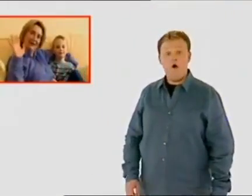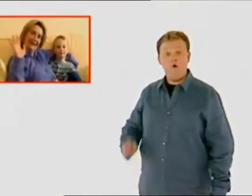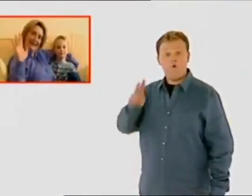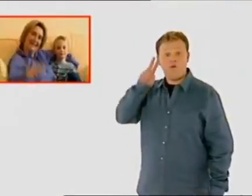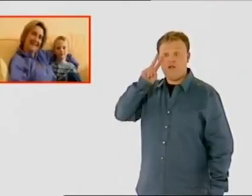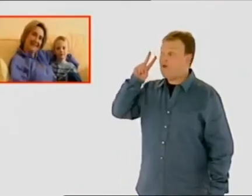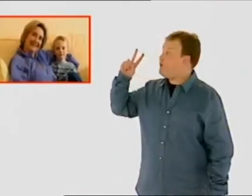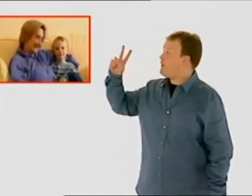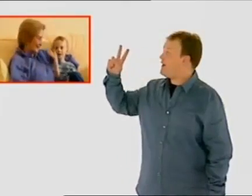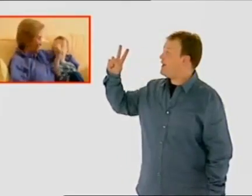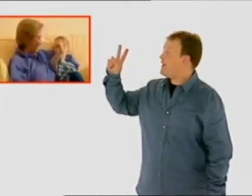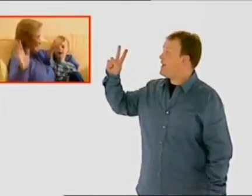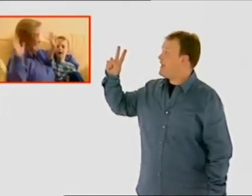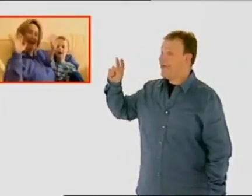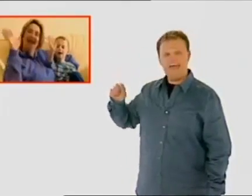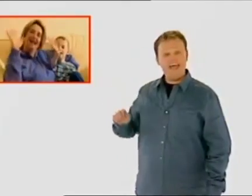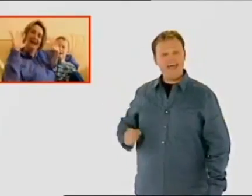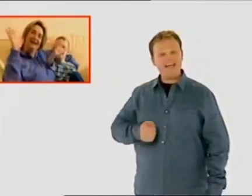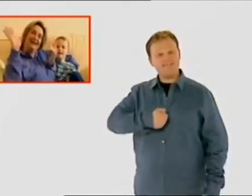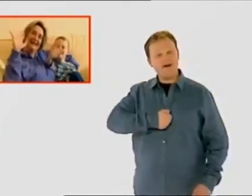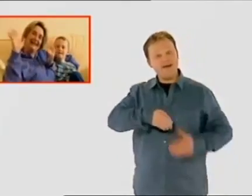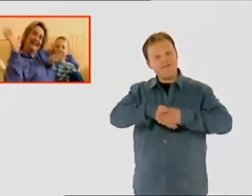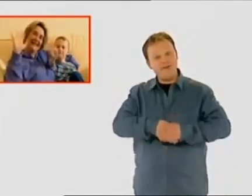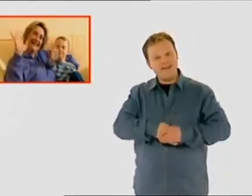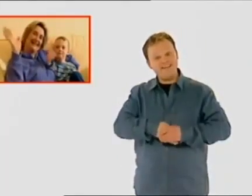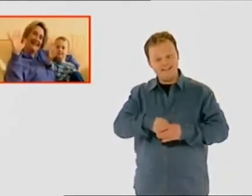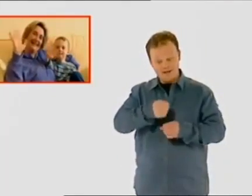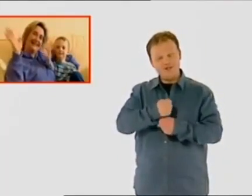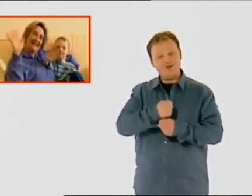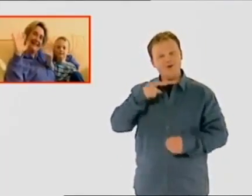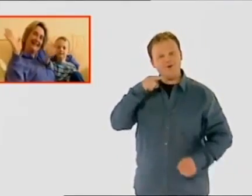Oh, look. Here's my friend, George.